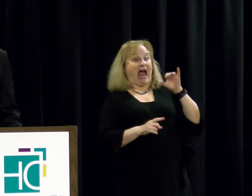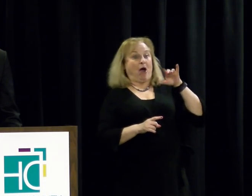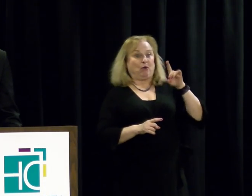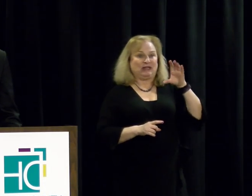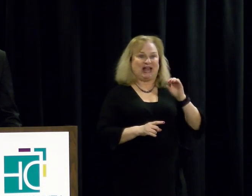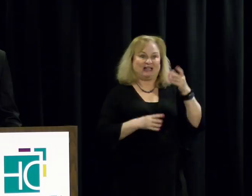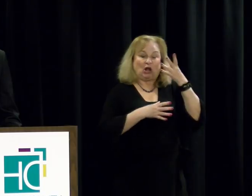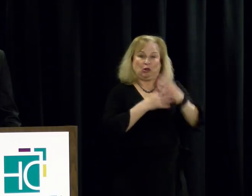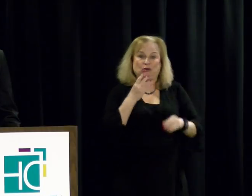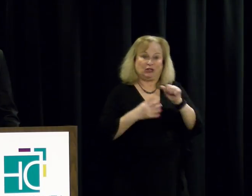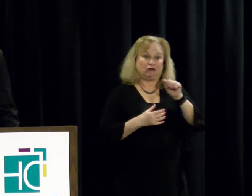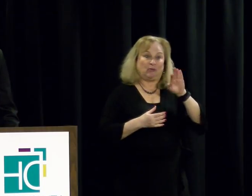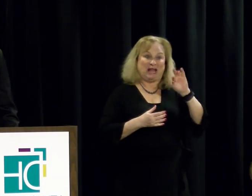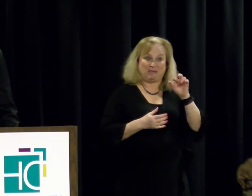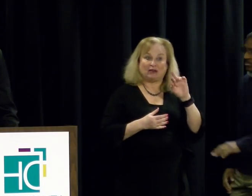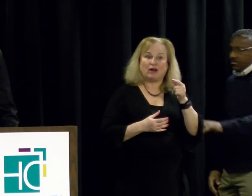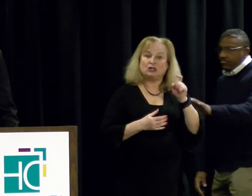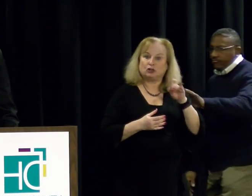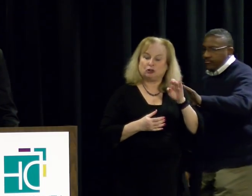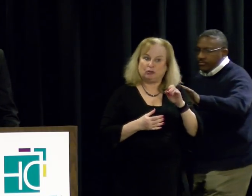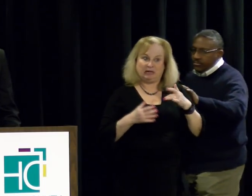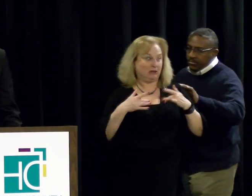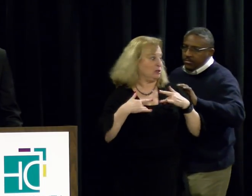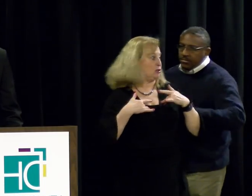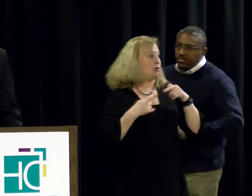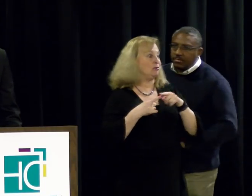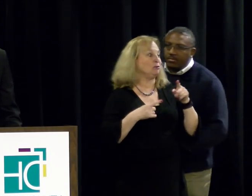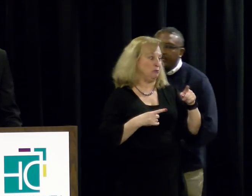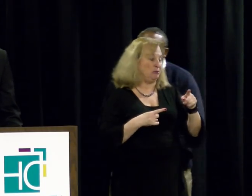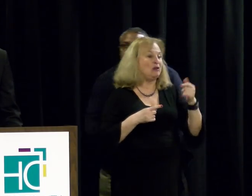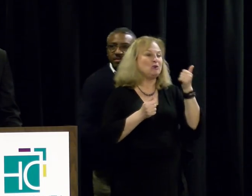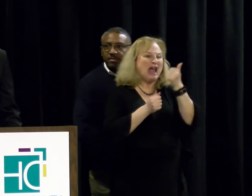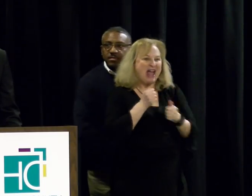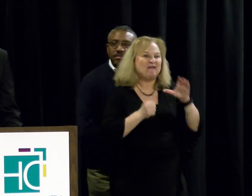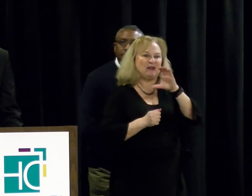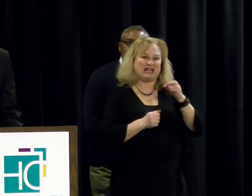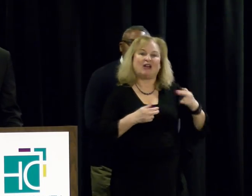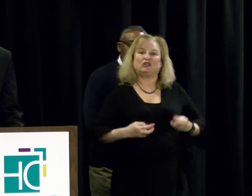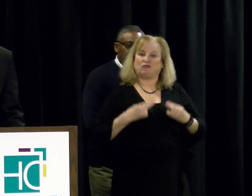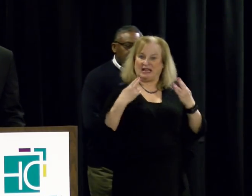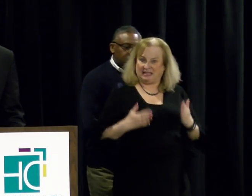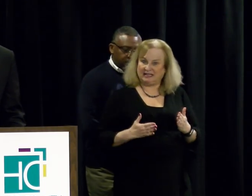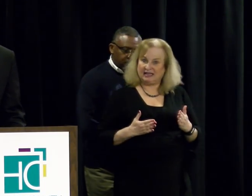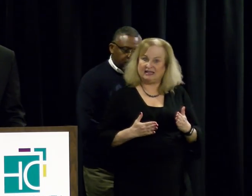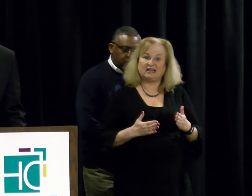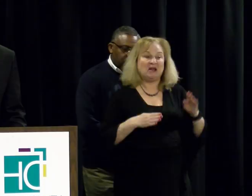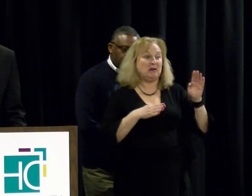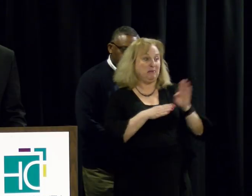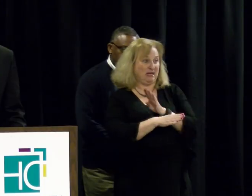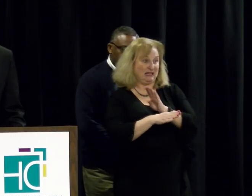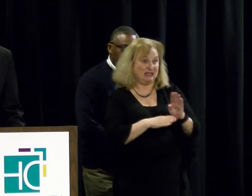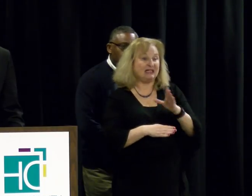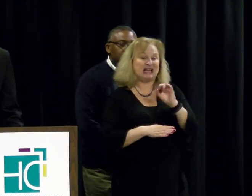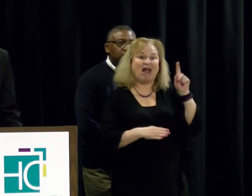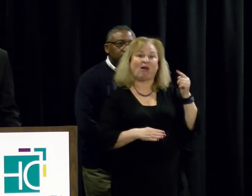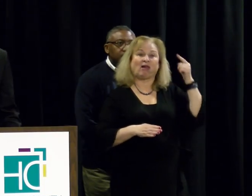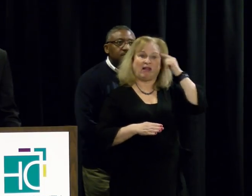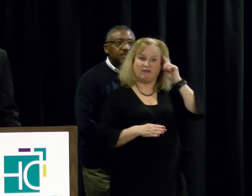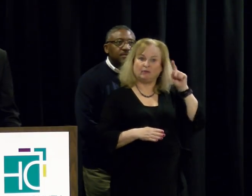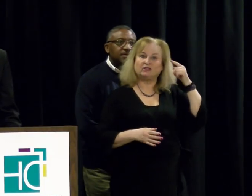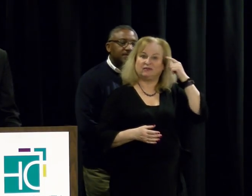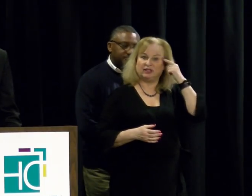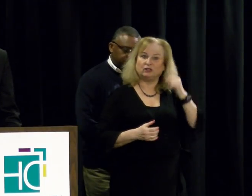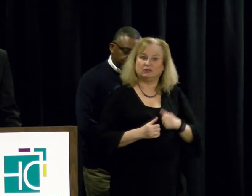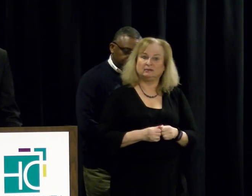losing its AAA bond rating should be a cause of concern to every county resident, business, and government official.